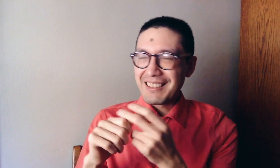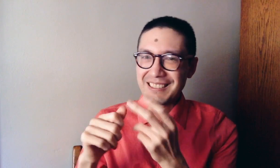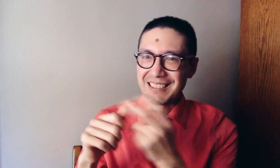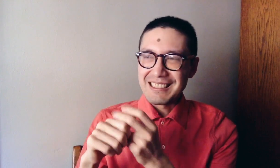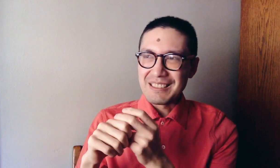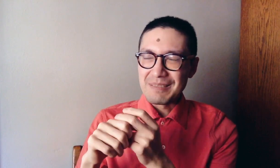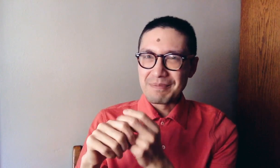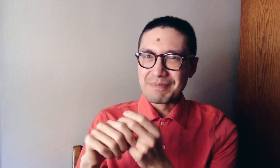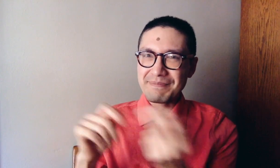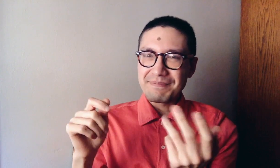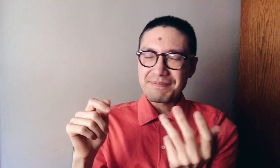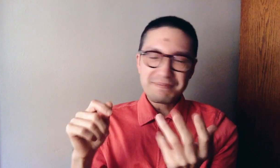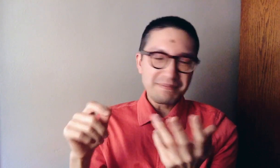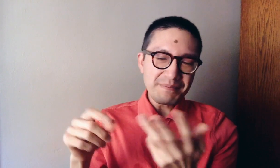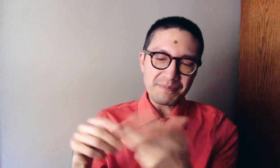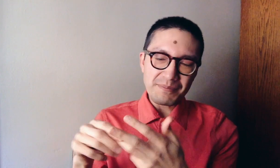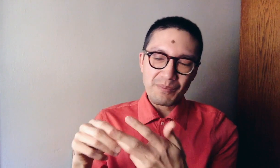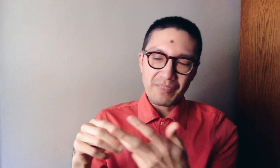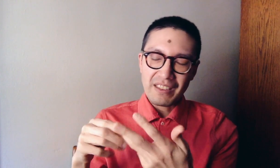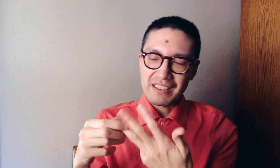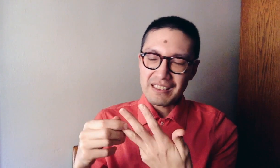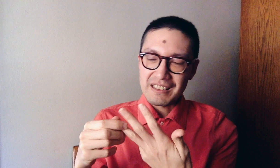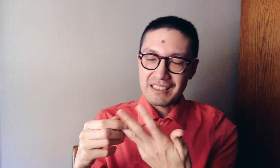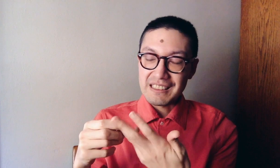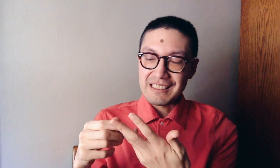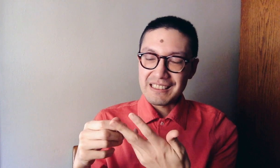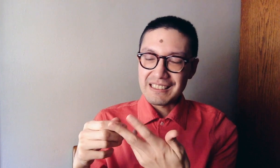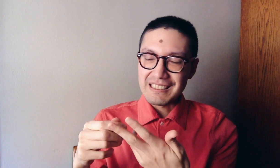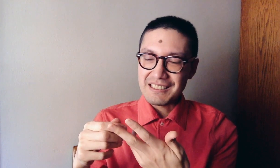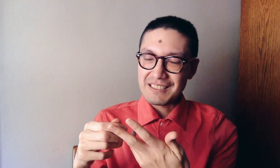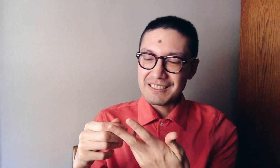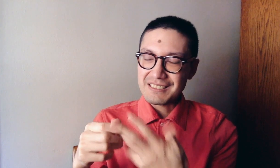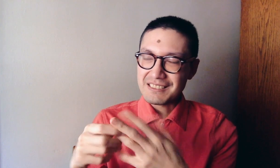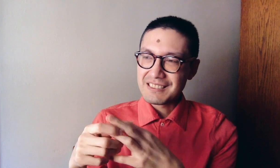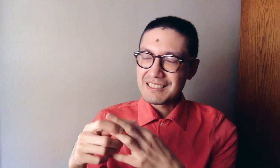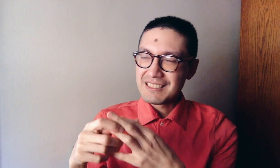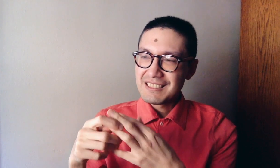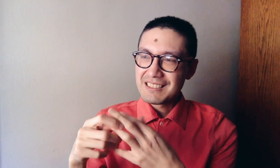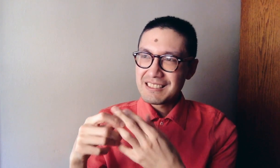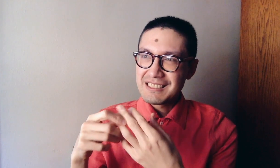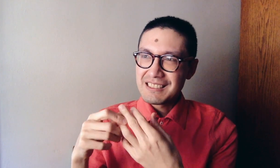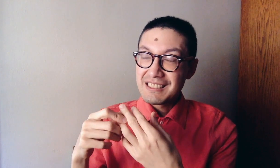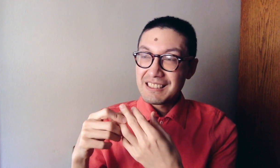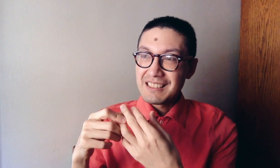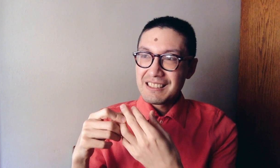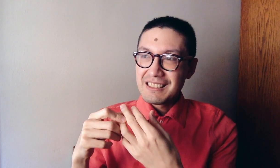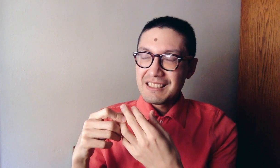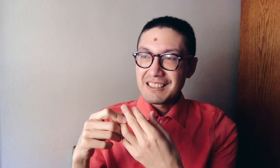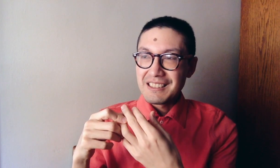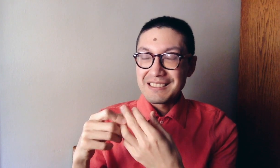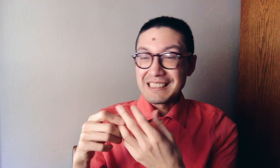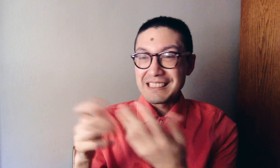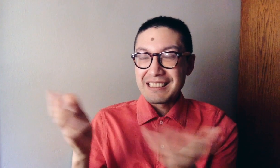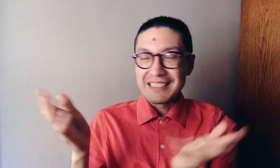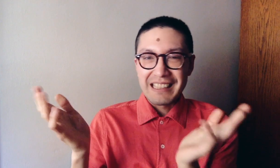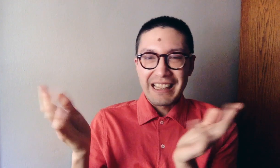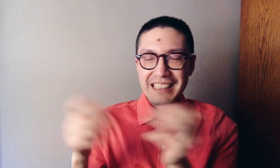and, you know, just getting